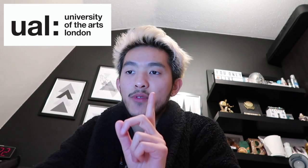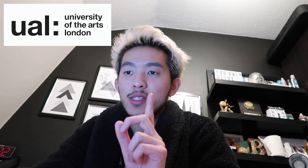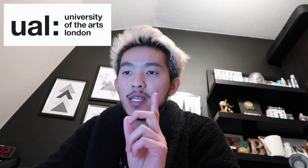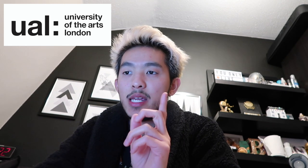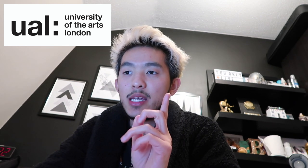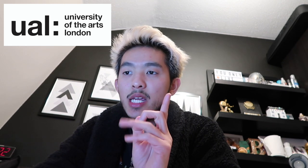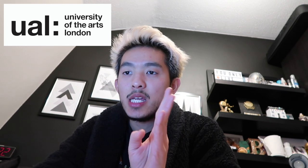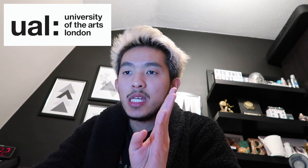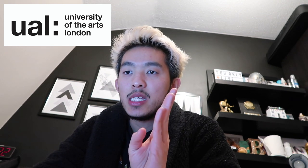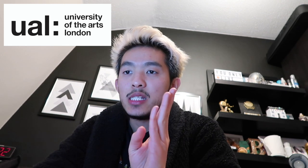that's it.